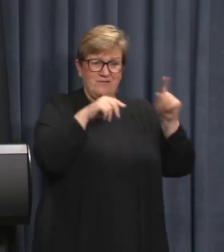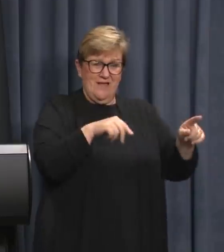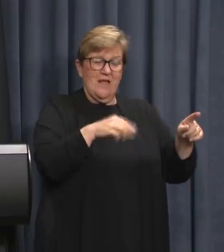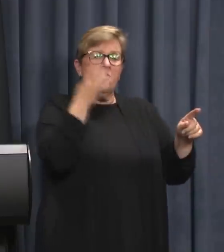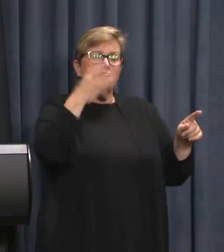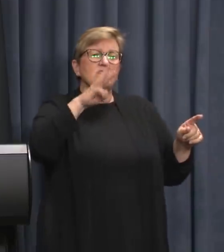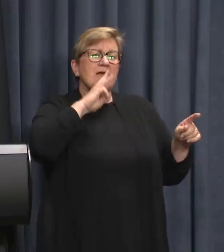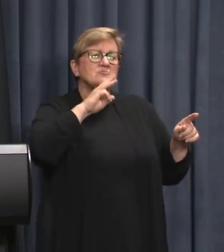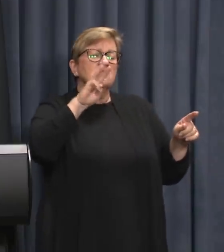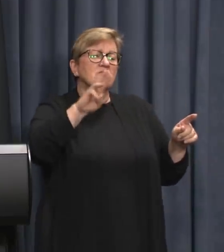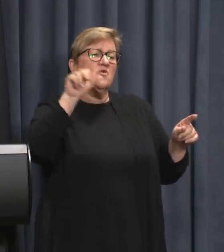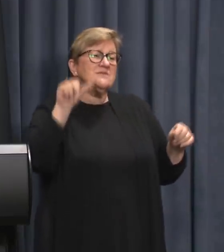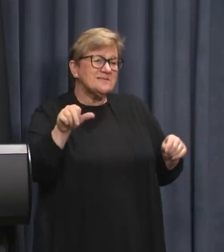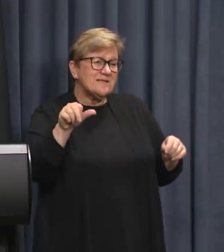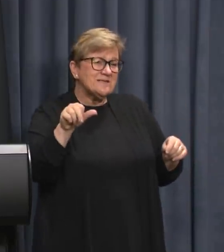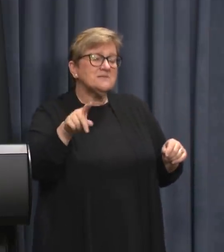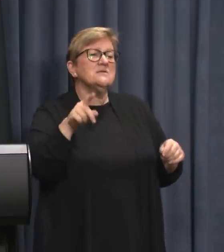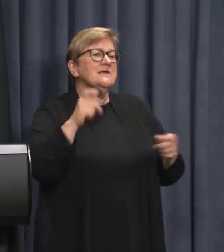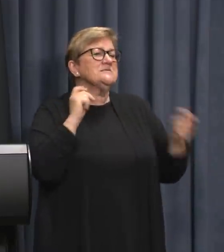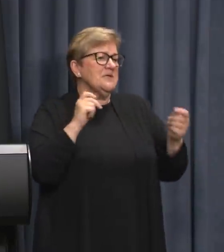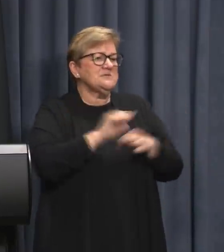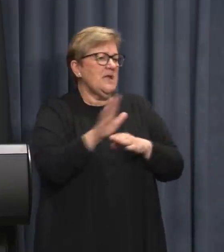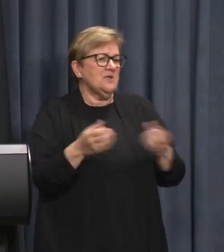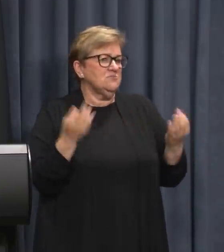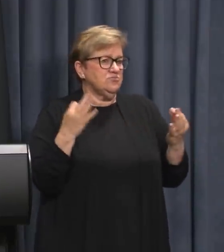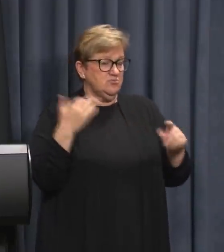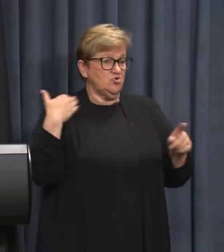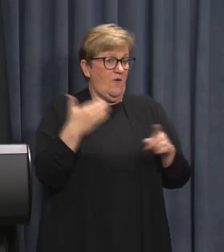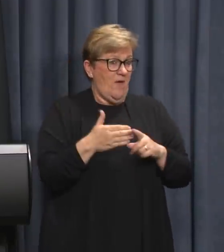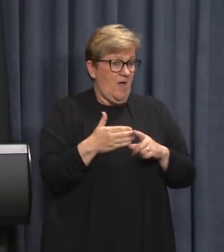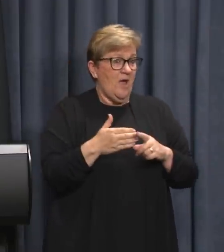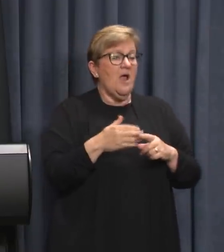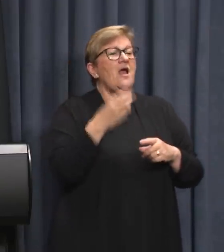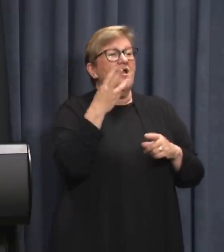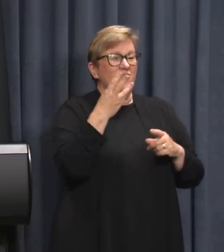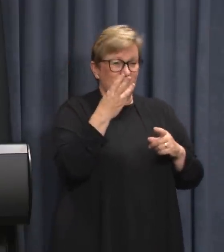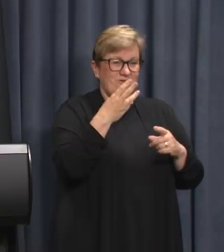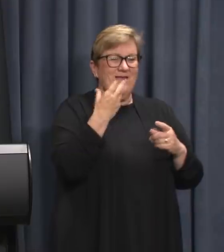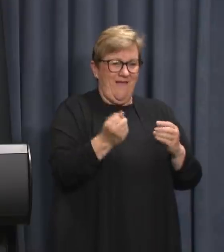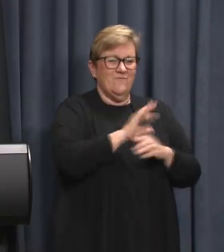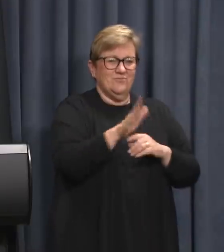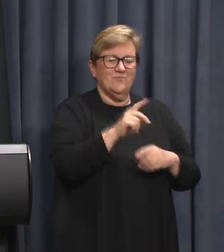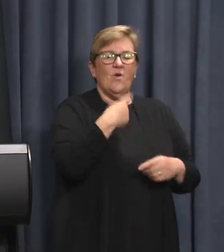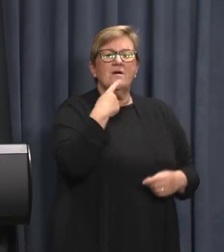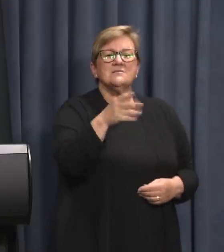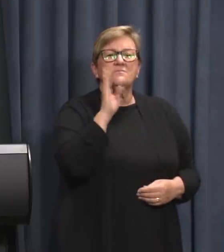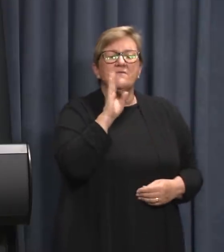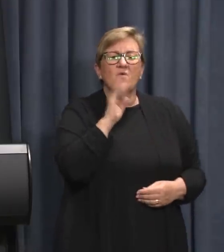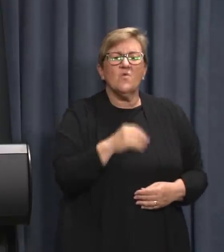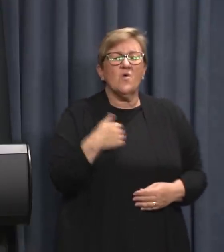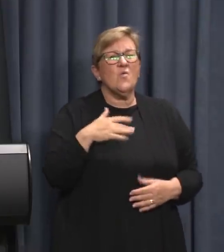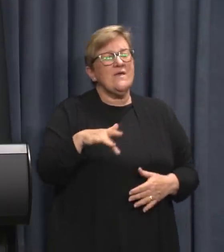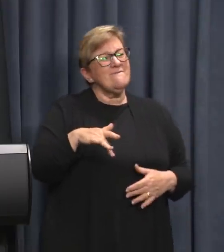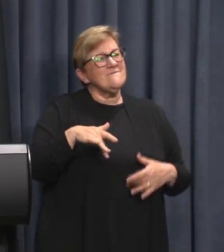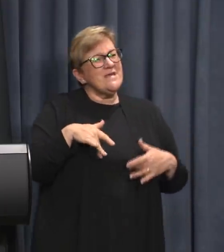336 have tested negative so far and three positive as I detailed before. We expect the